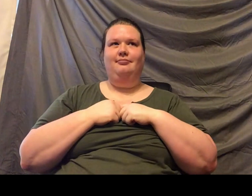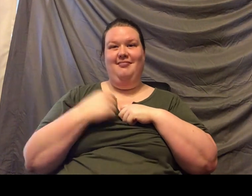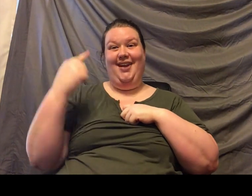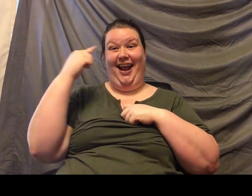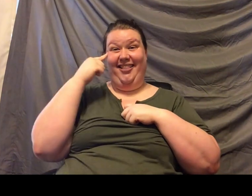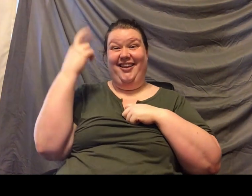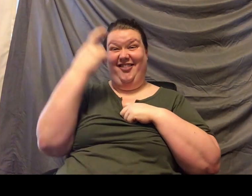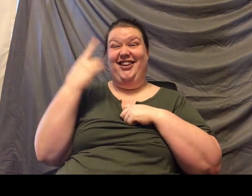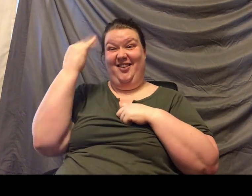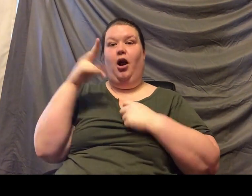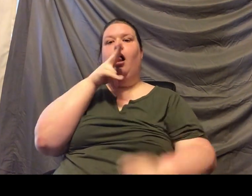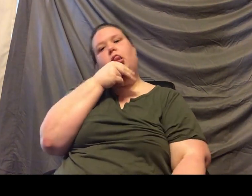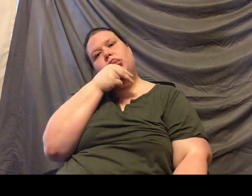tongue sticks out because he doesn't have any front teeth.